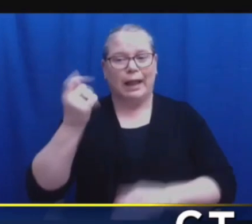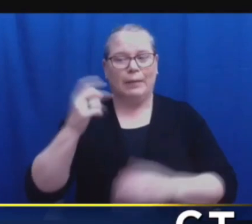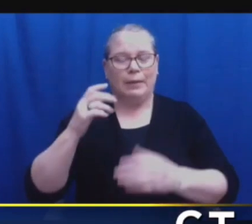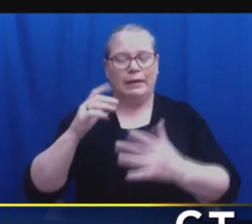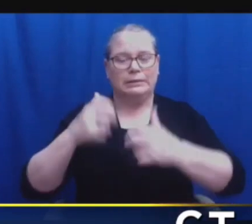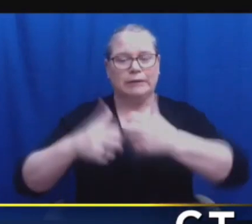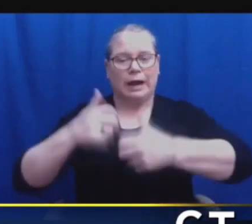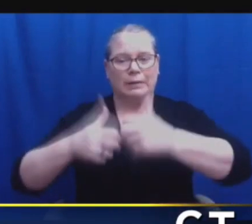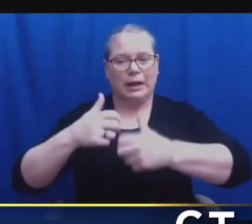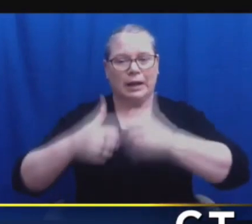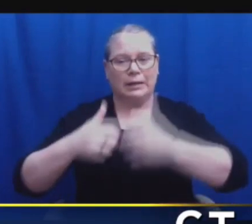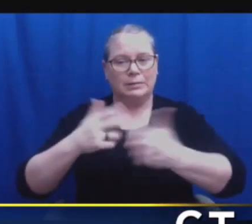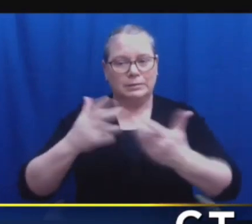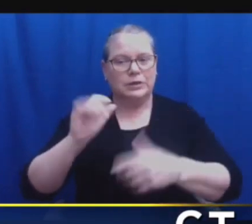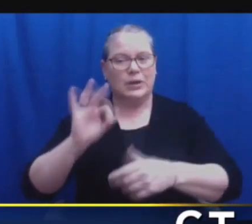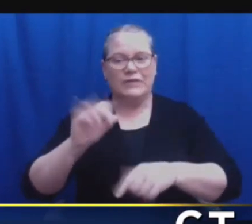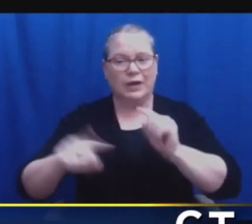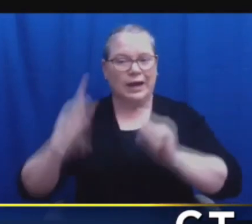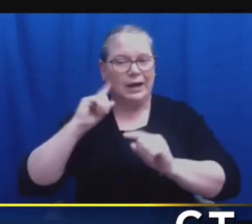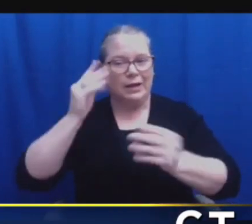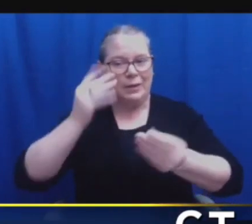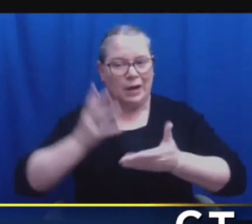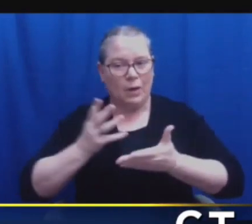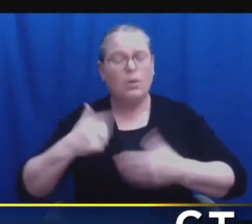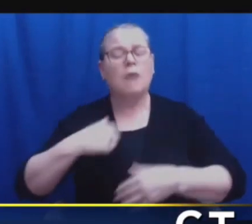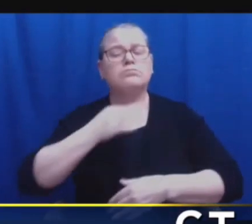the storm will delay any vaccinations?